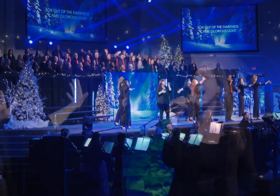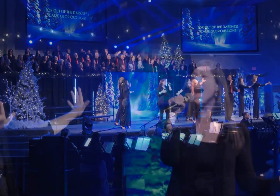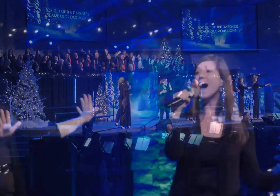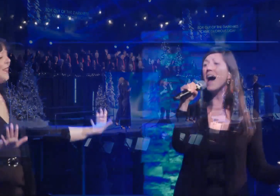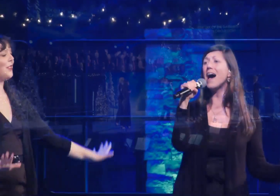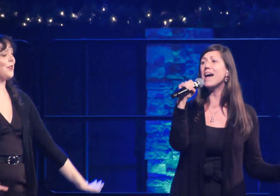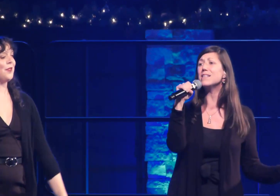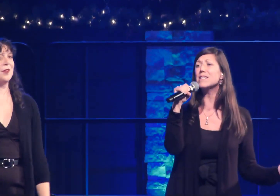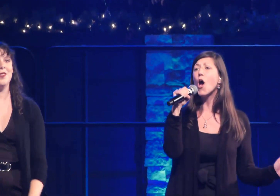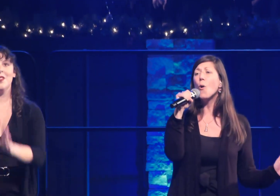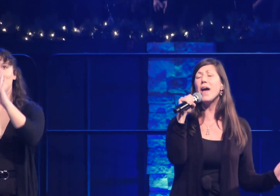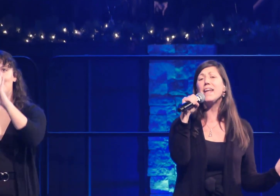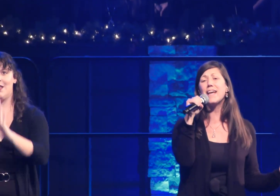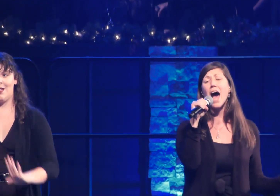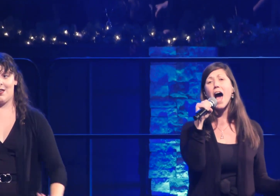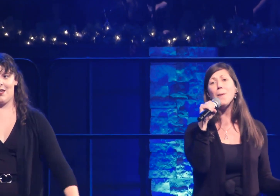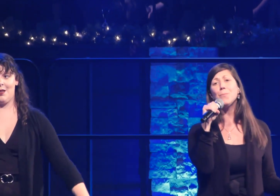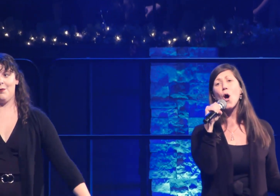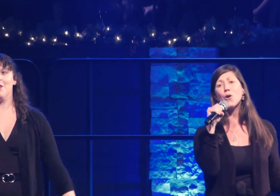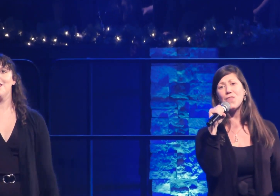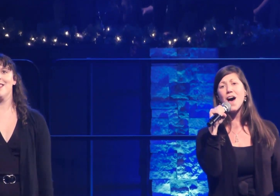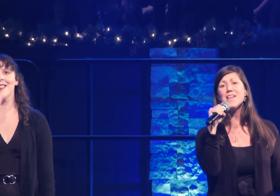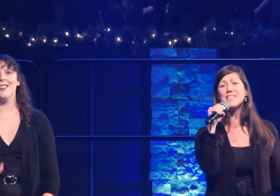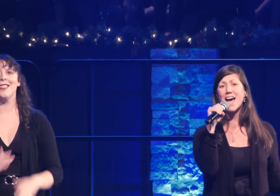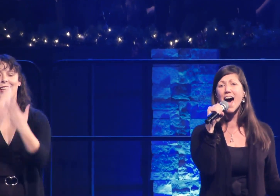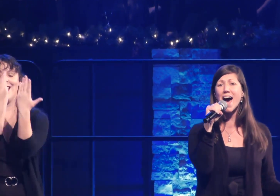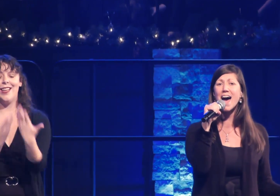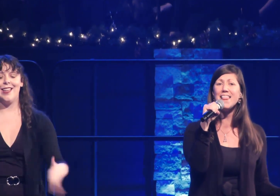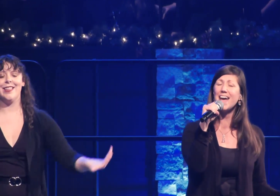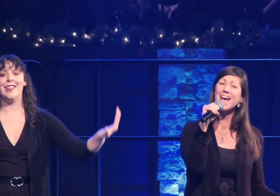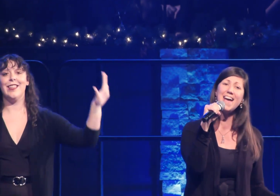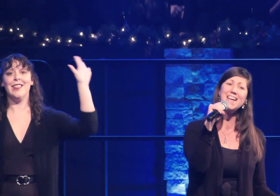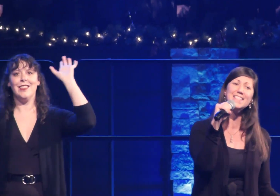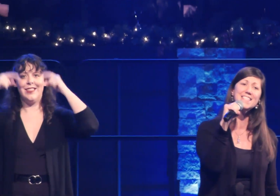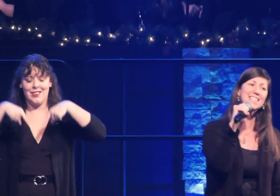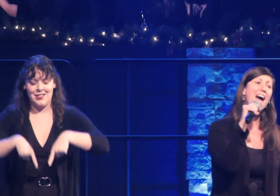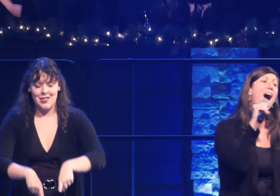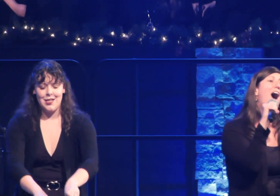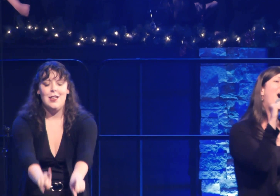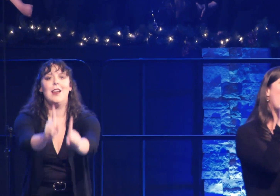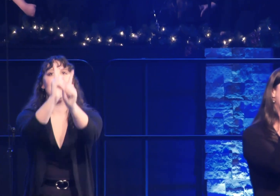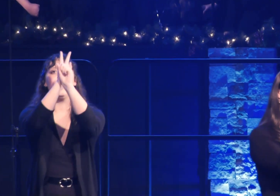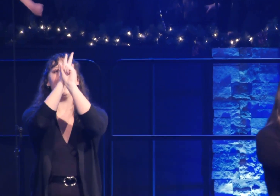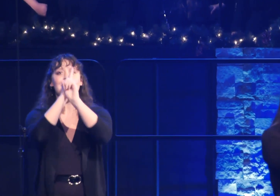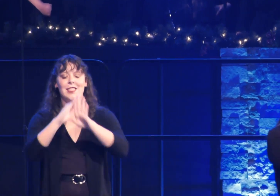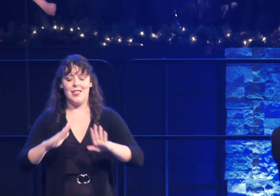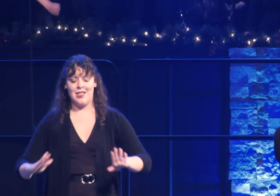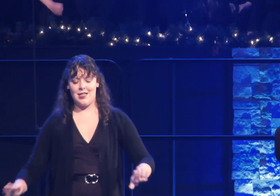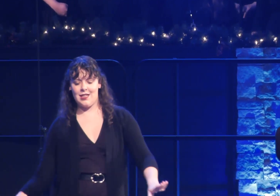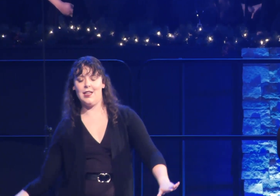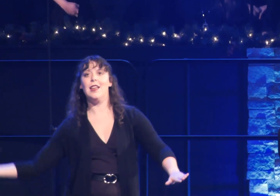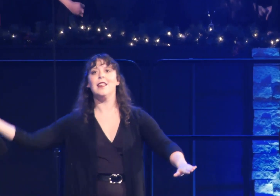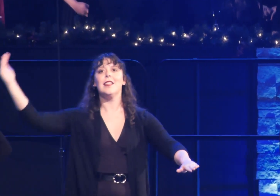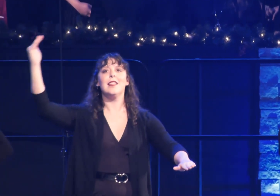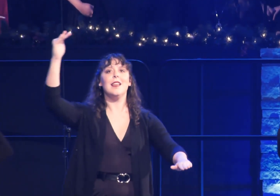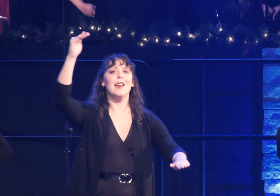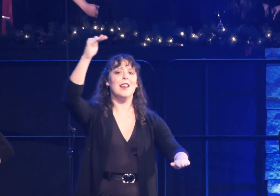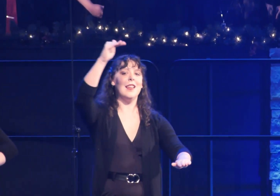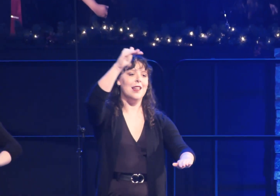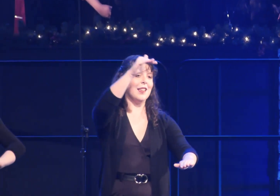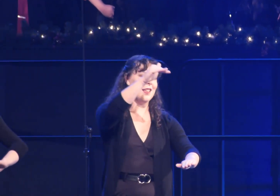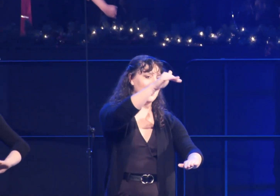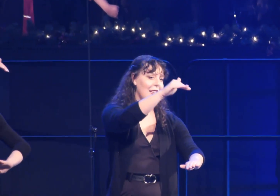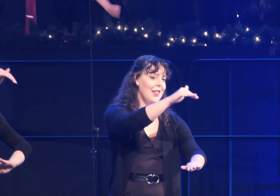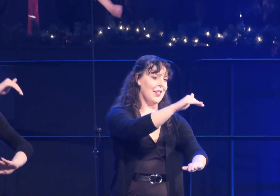When God broke the silence on a silent